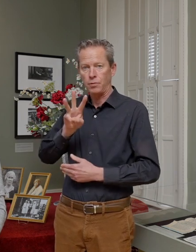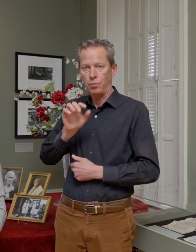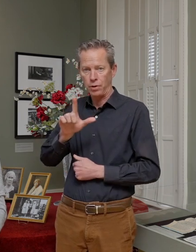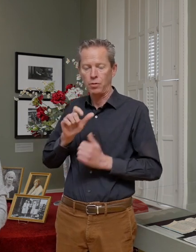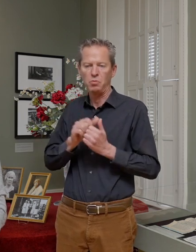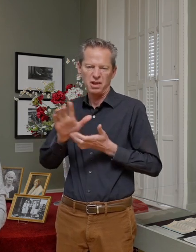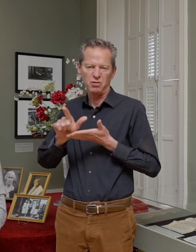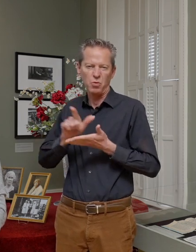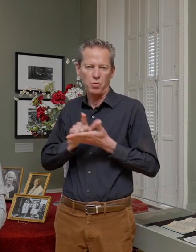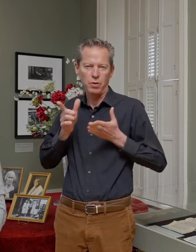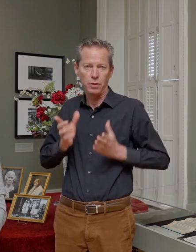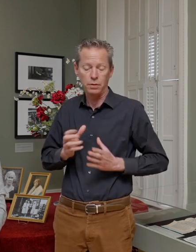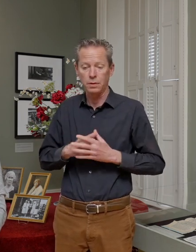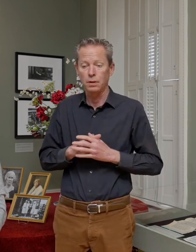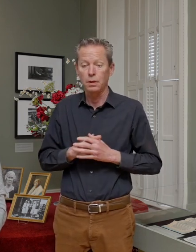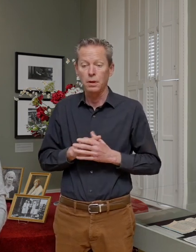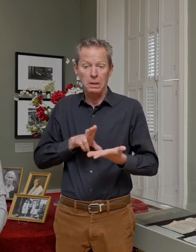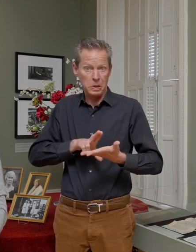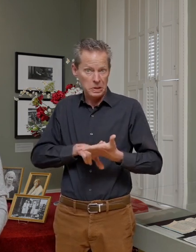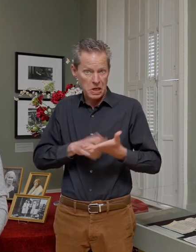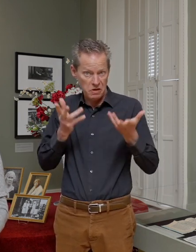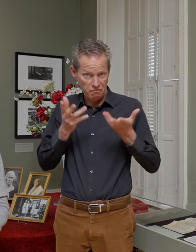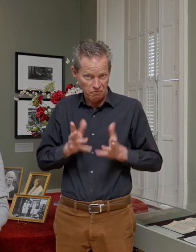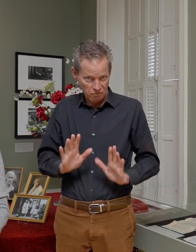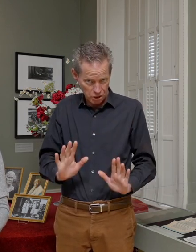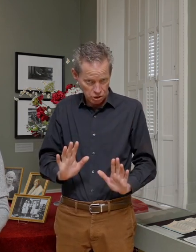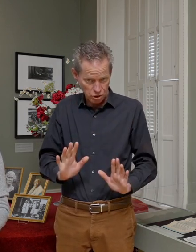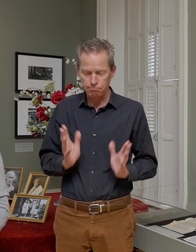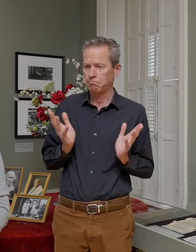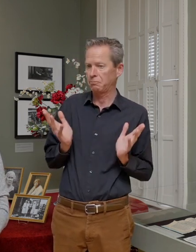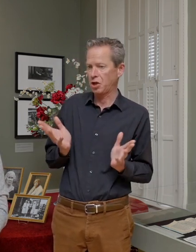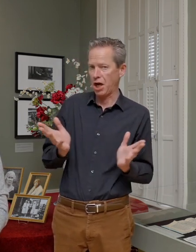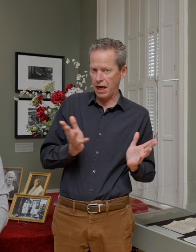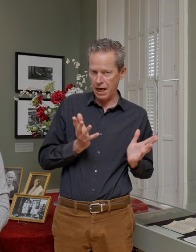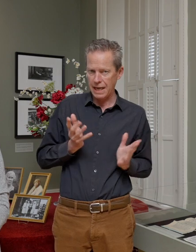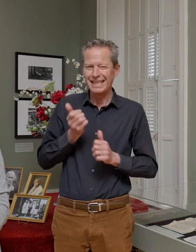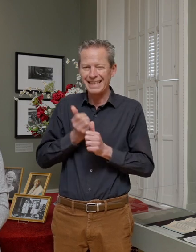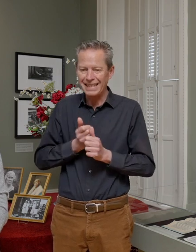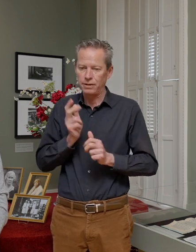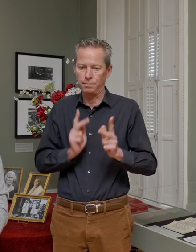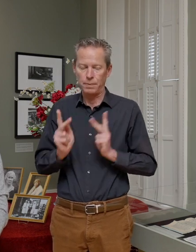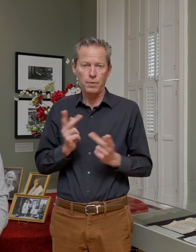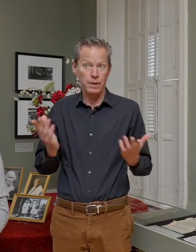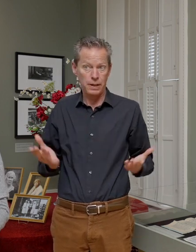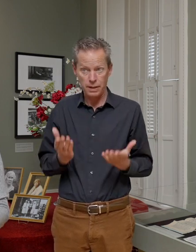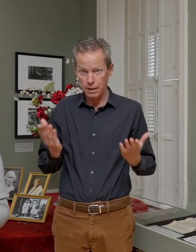lawyers. After he was done signing the document and chatting with each of the people that were present about their